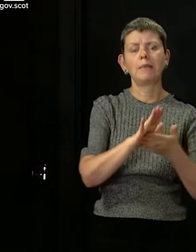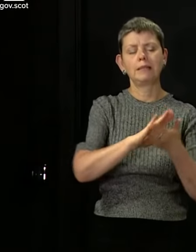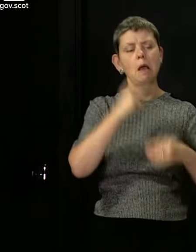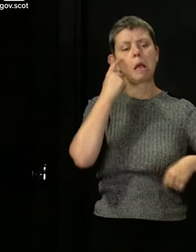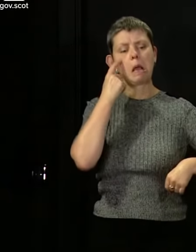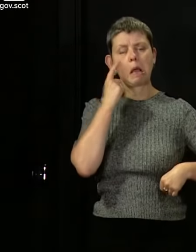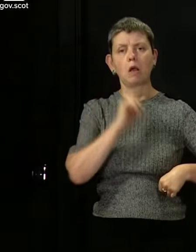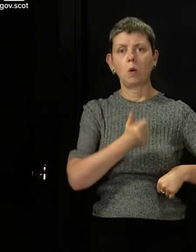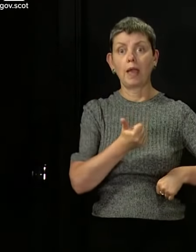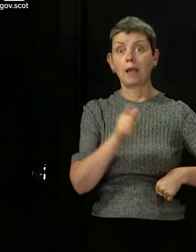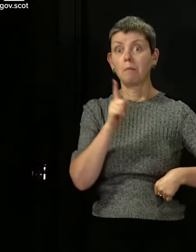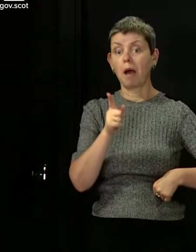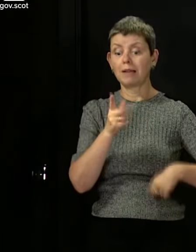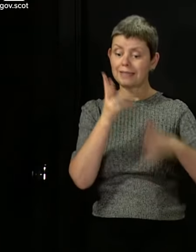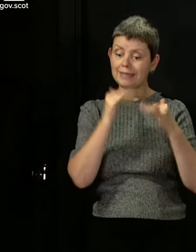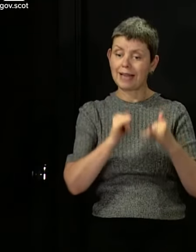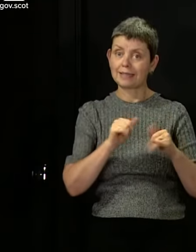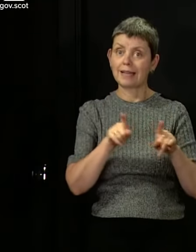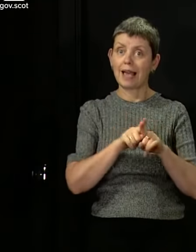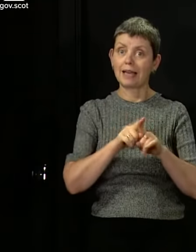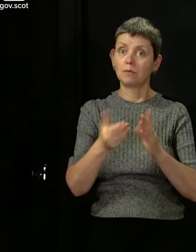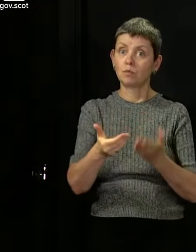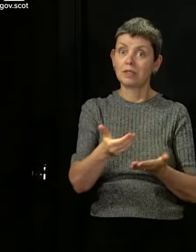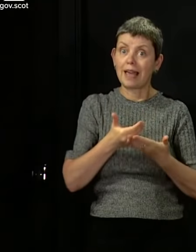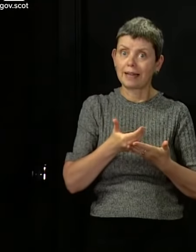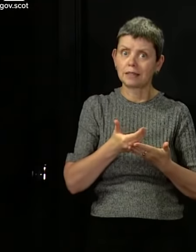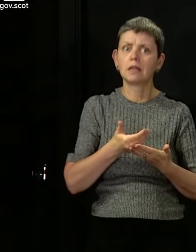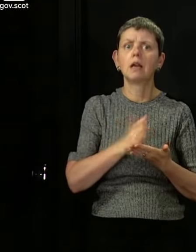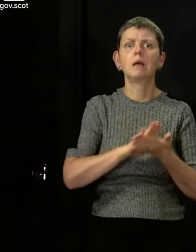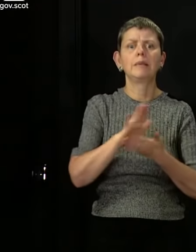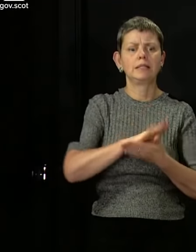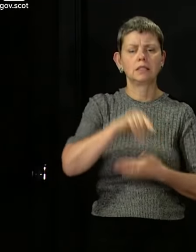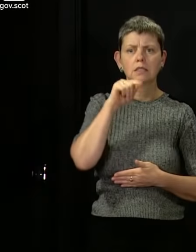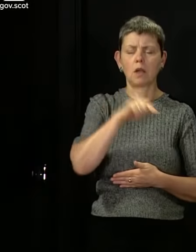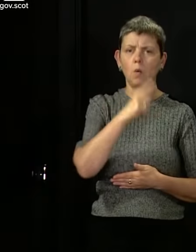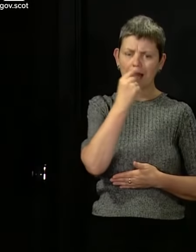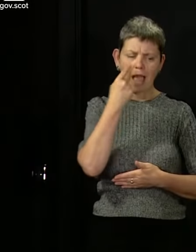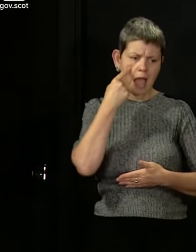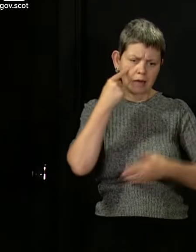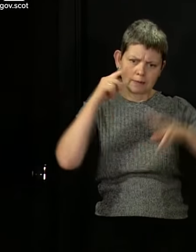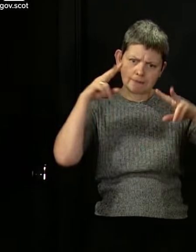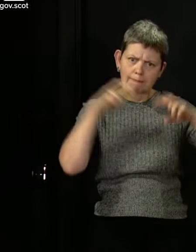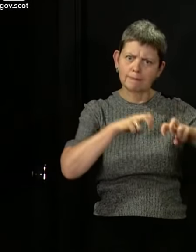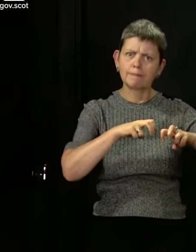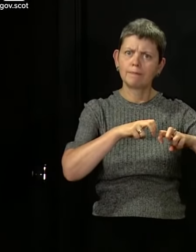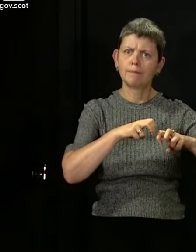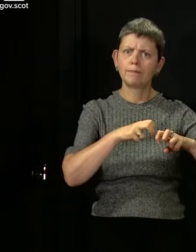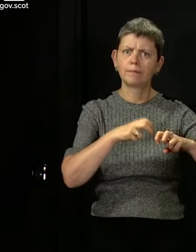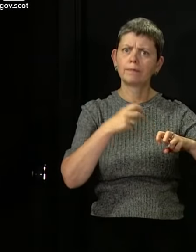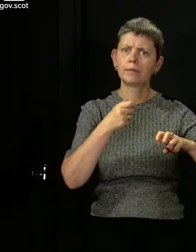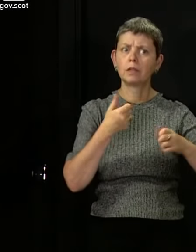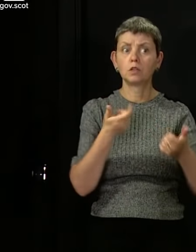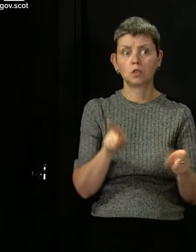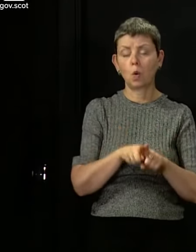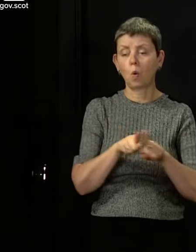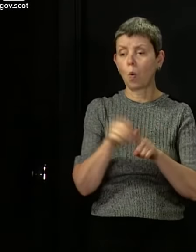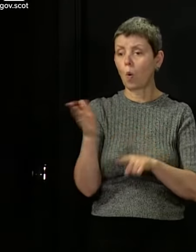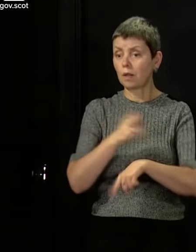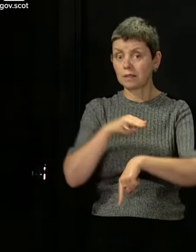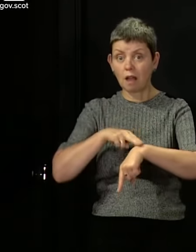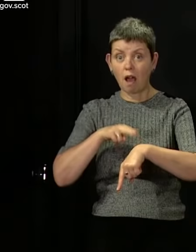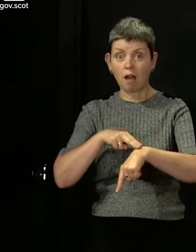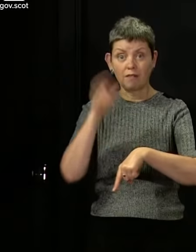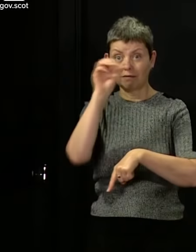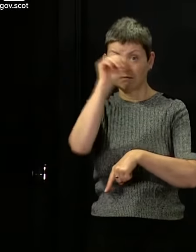really look carefully at anything that's given us any cause for concern. So that will be work that the experts are doing over the